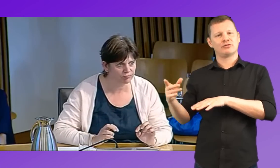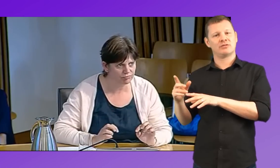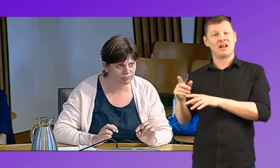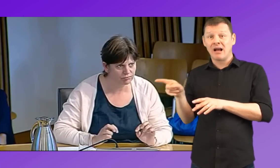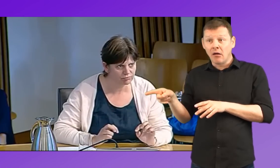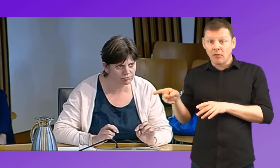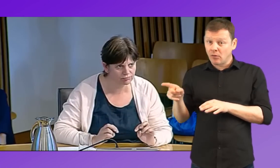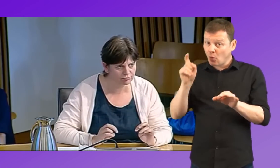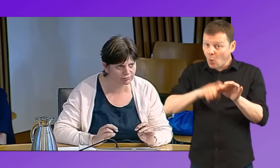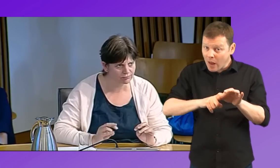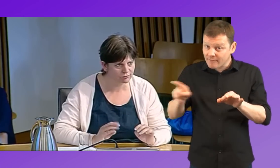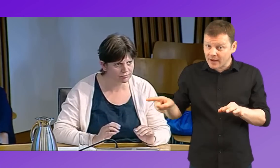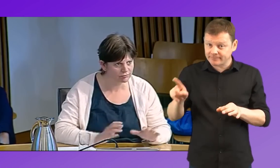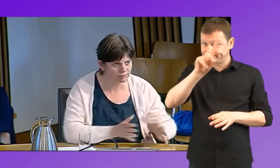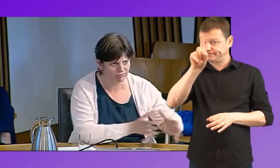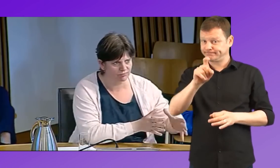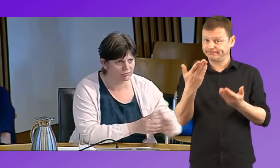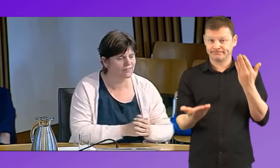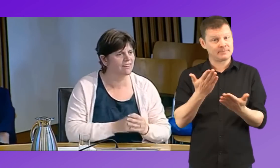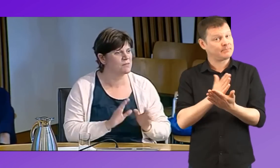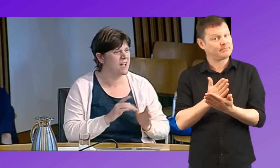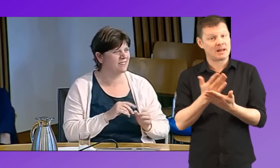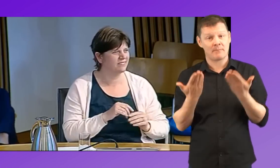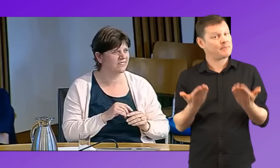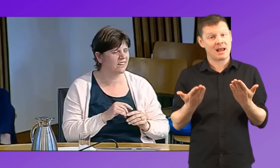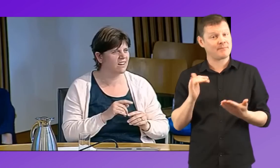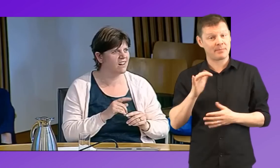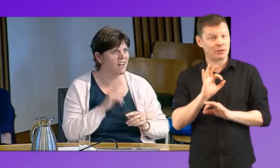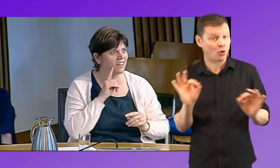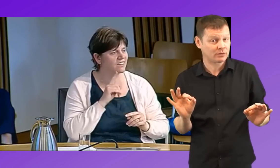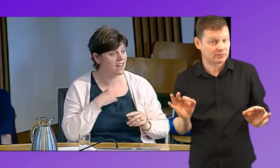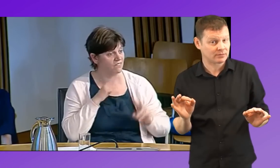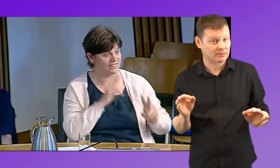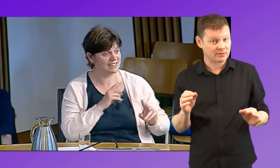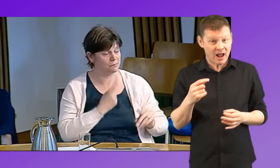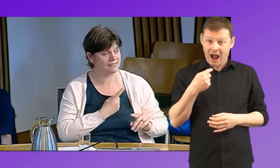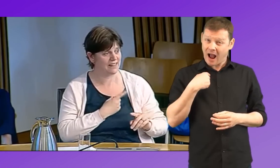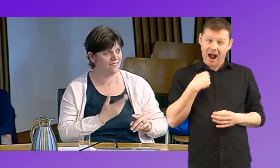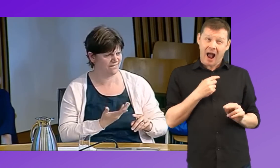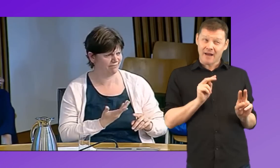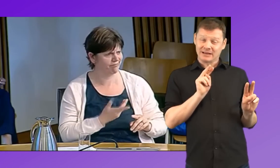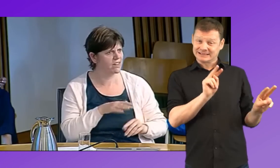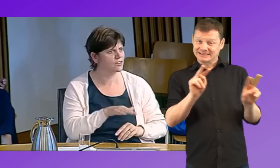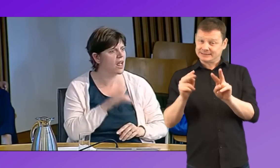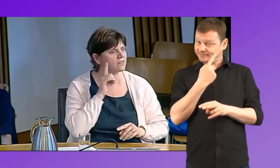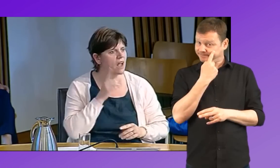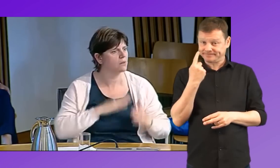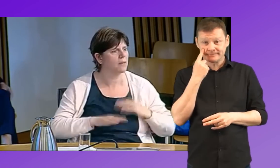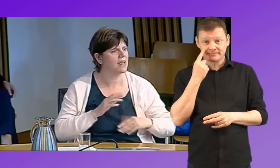to someone else who may not be qualified to deliver that education. But, you know, I mean, I've seen this in evidence